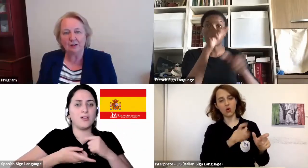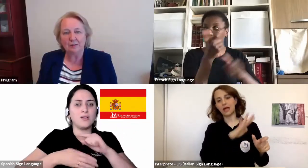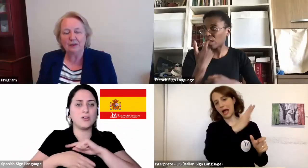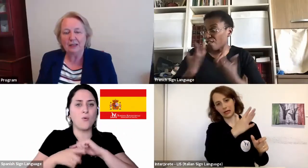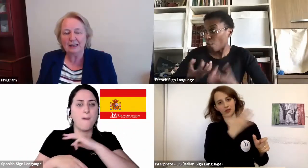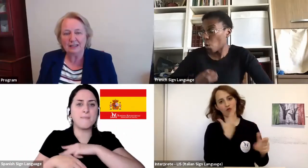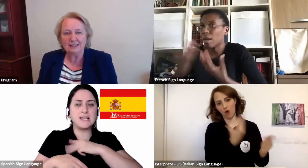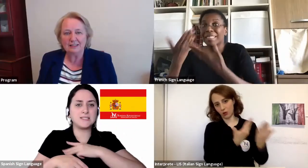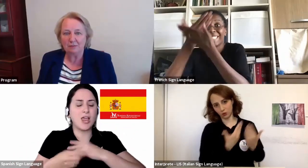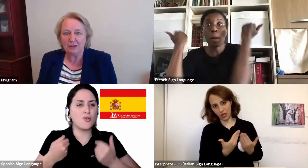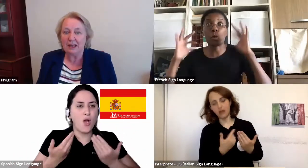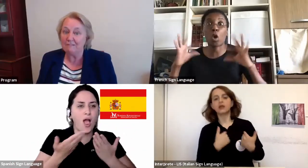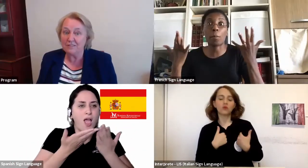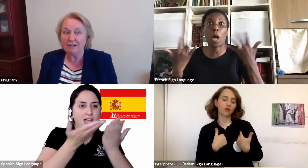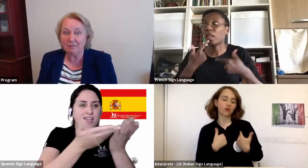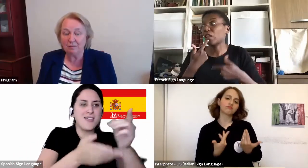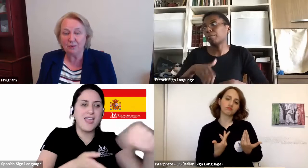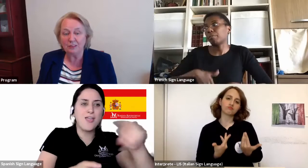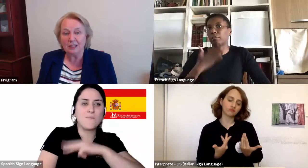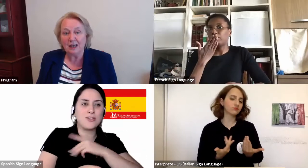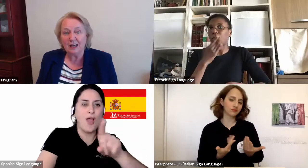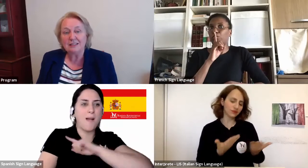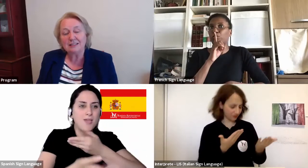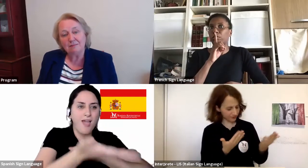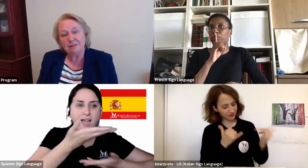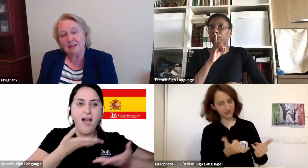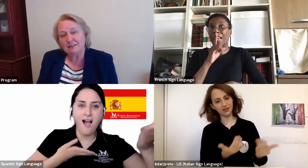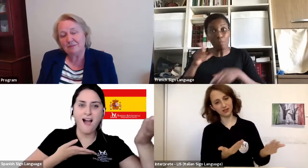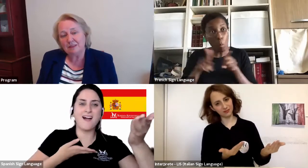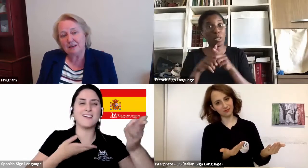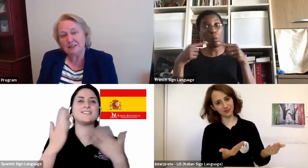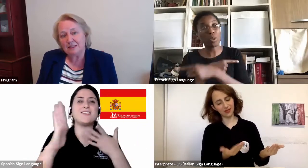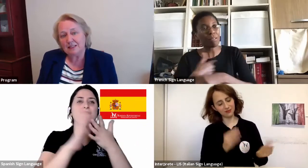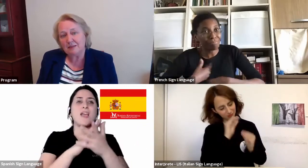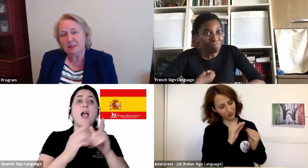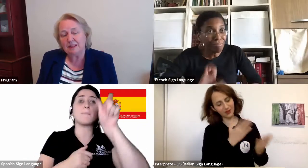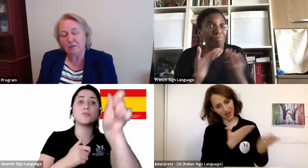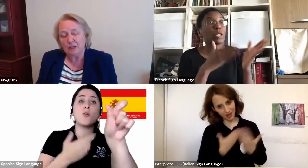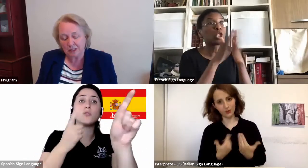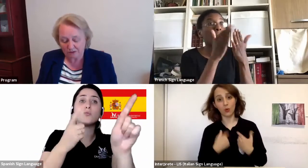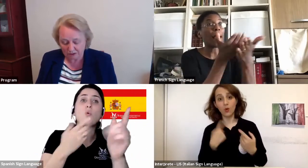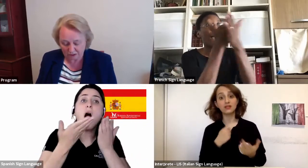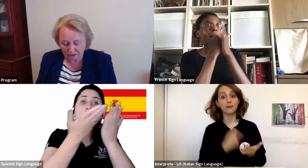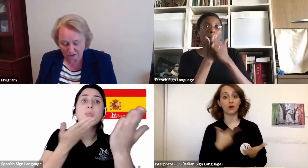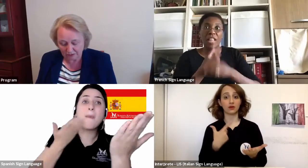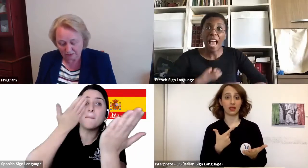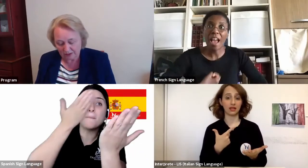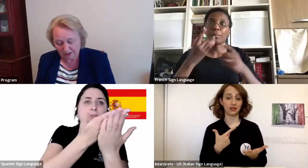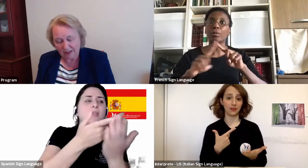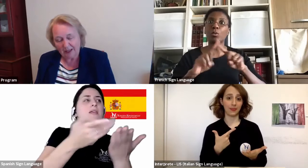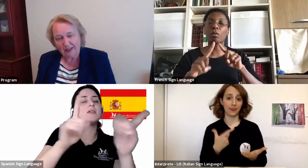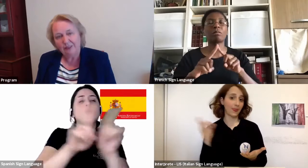for help is for me a very important and something, sometimes something that we don't do.